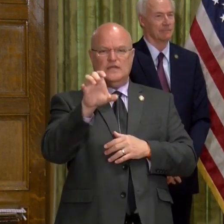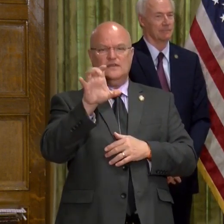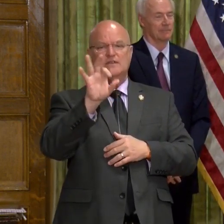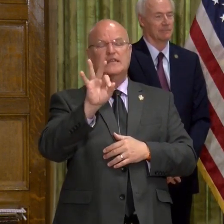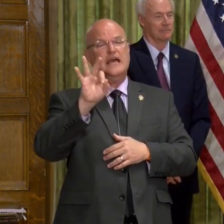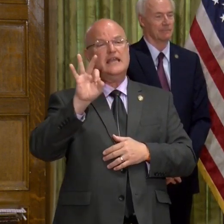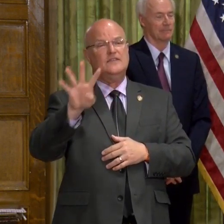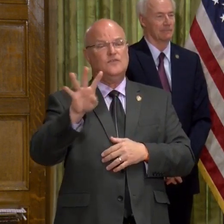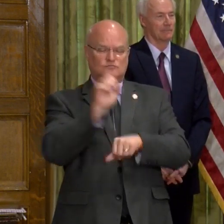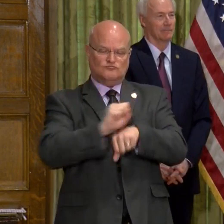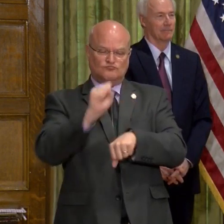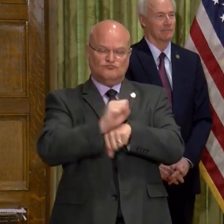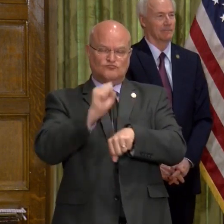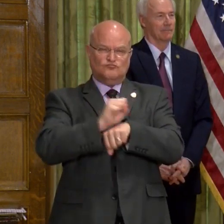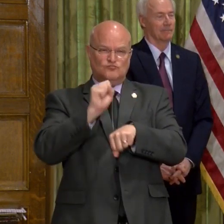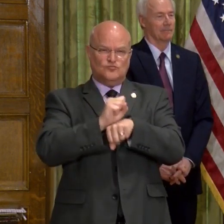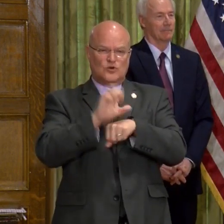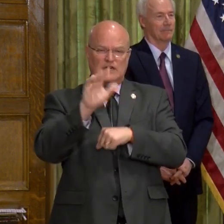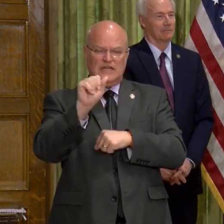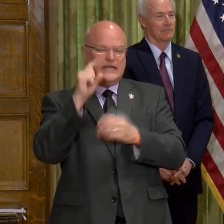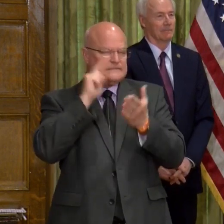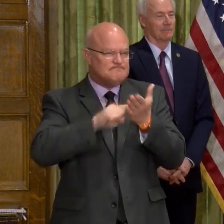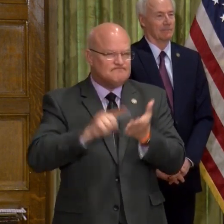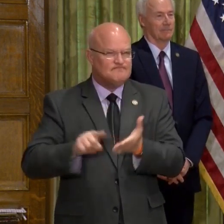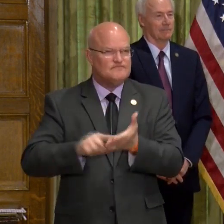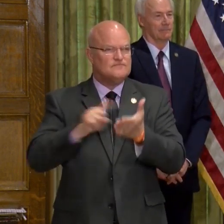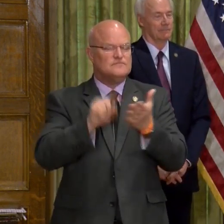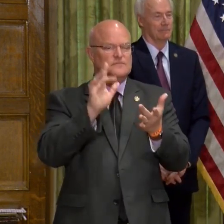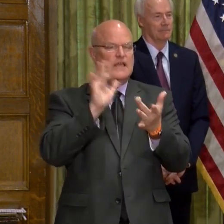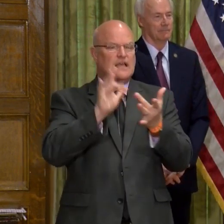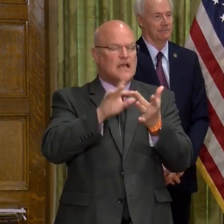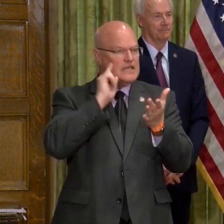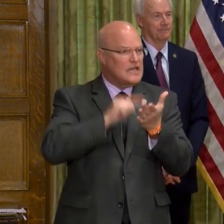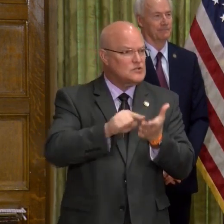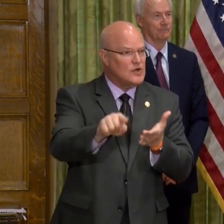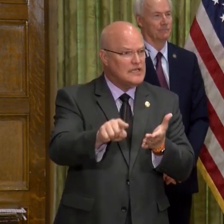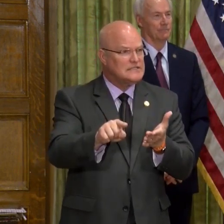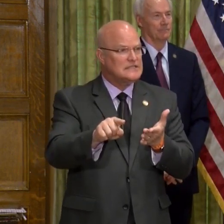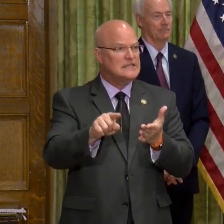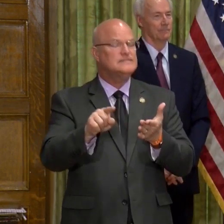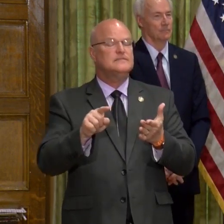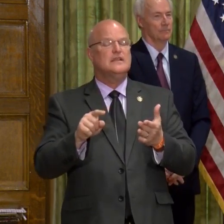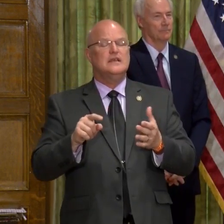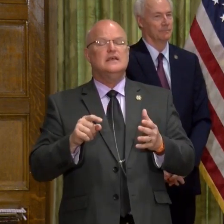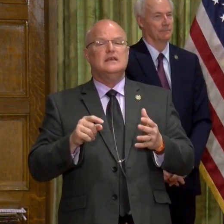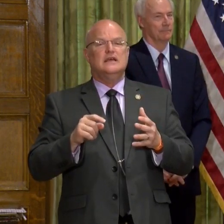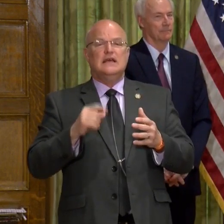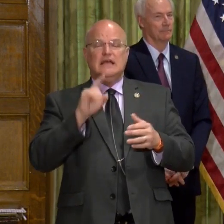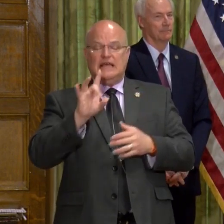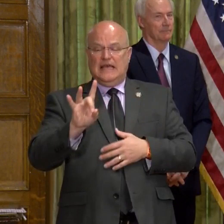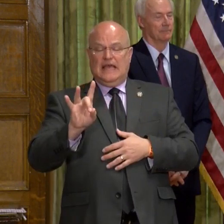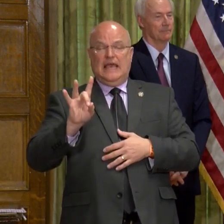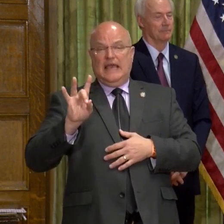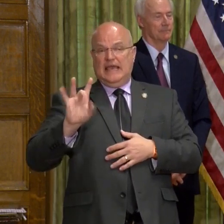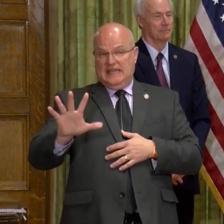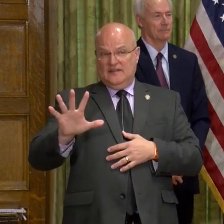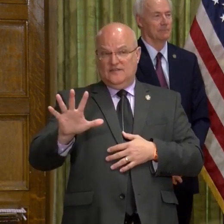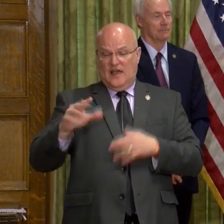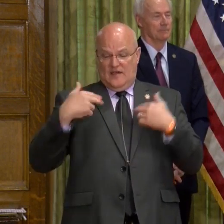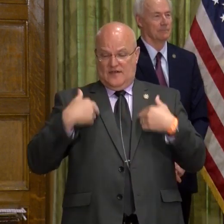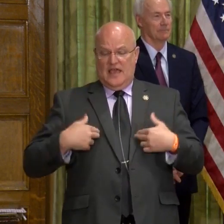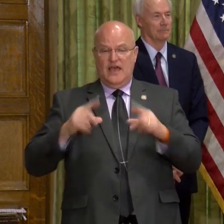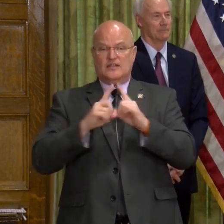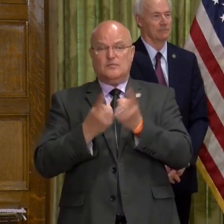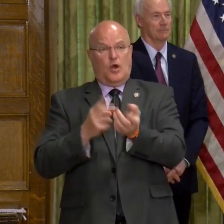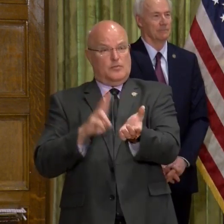who are working on case investigations and contact tracings. The breakdown for that is 85 health